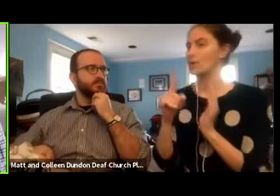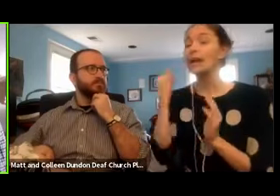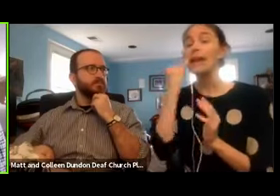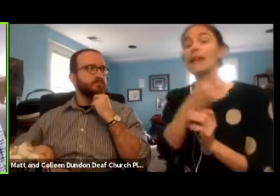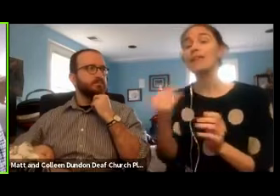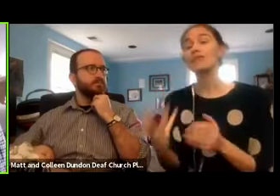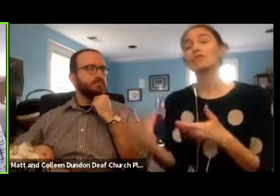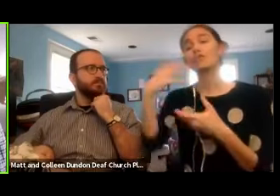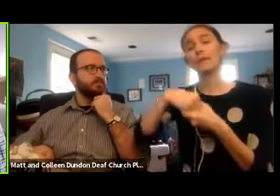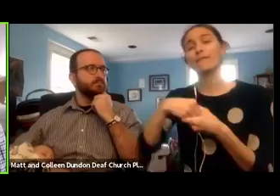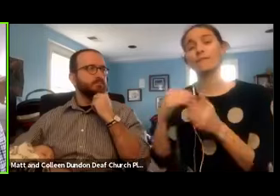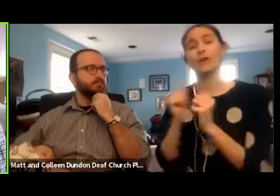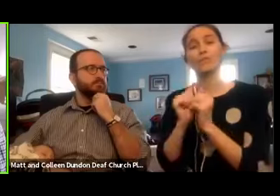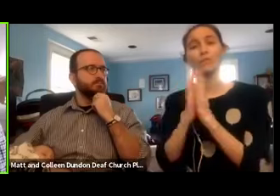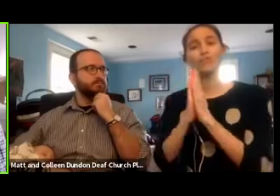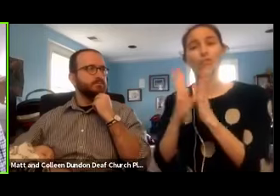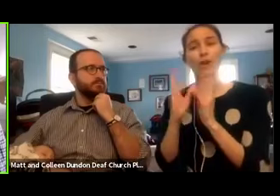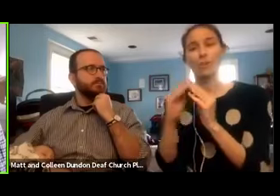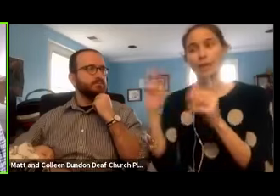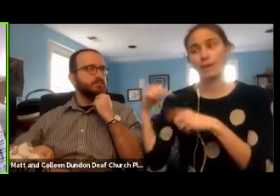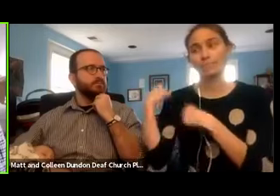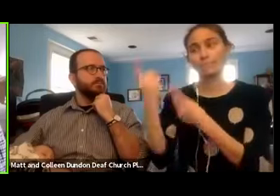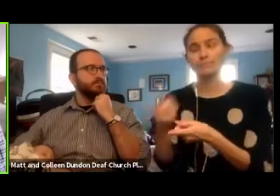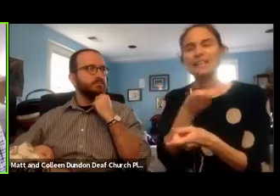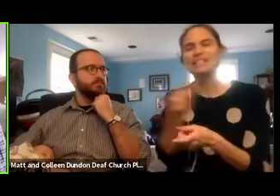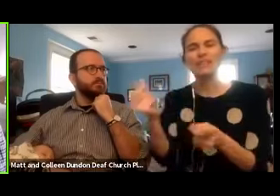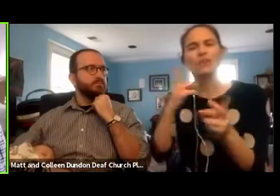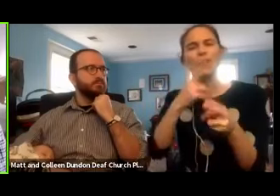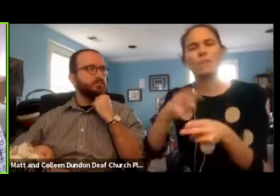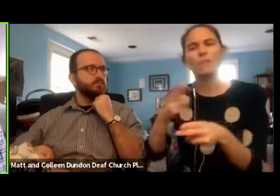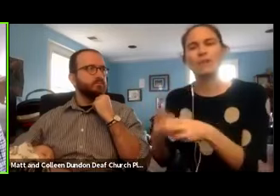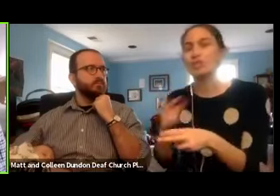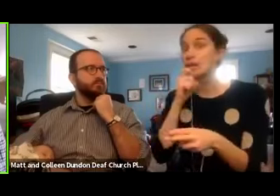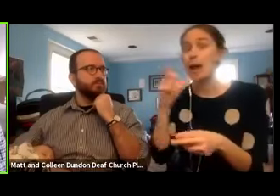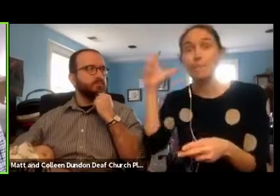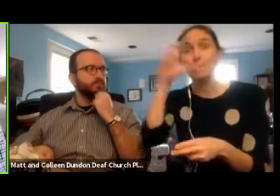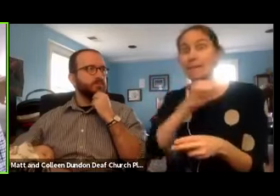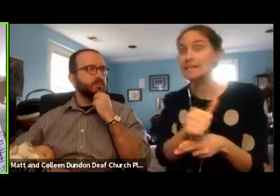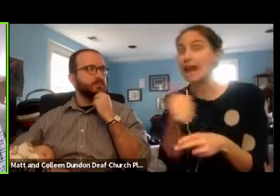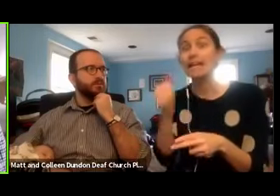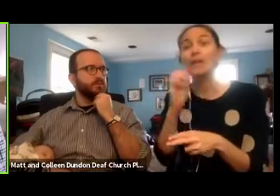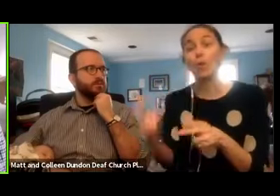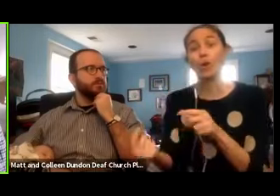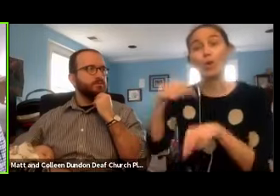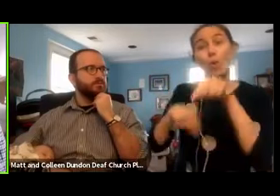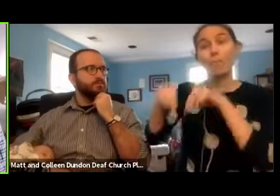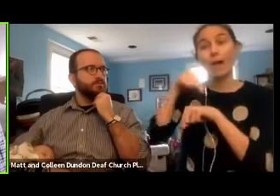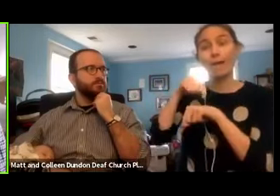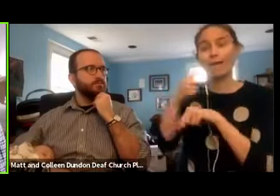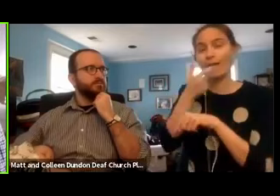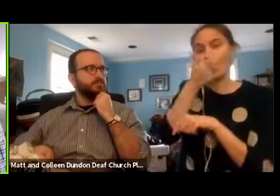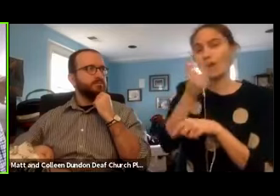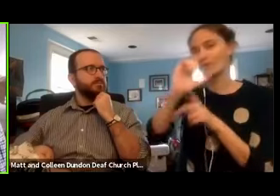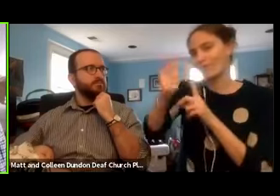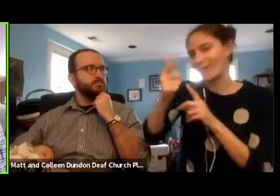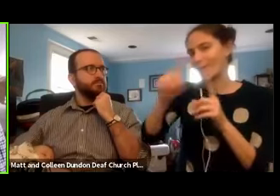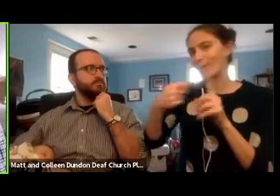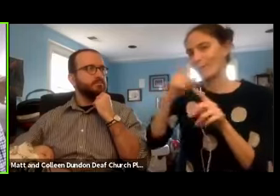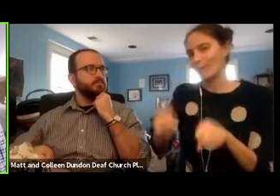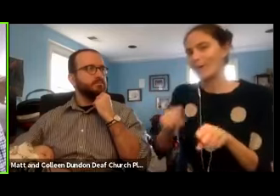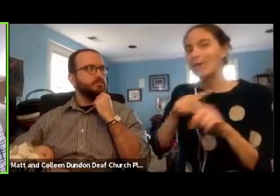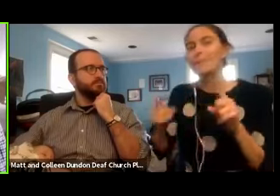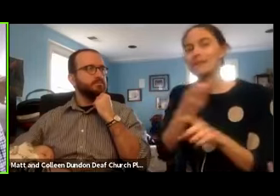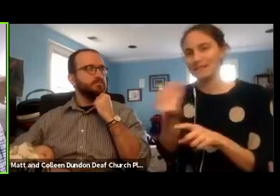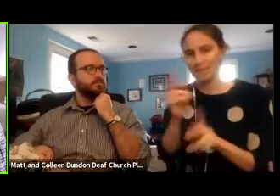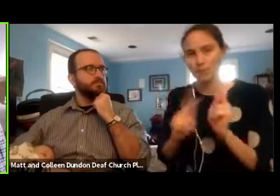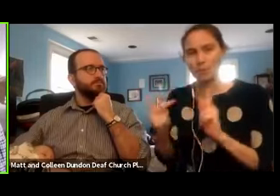prayer meetings, and several of you have mentioned that you haven't missed a one or you go back and you watch them when you can, but several of you have